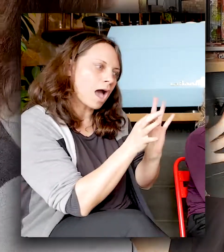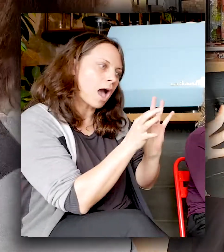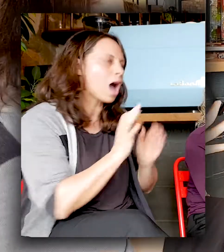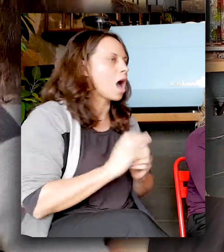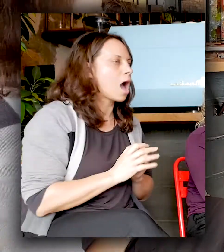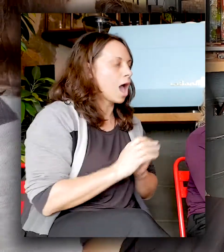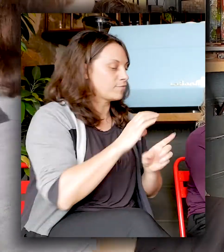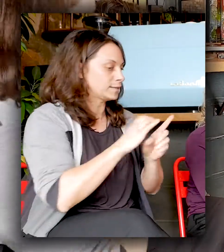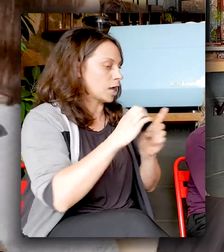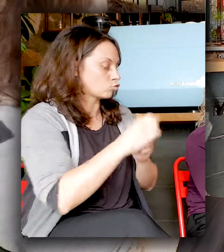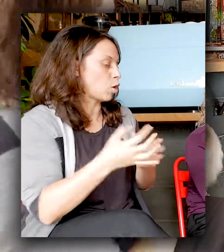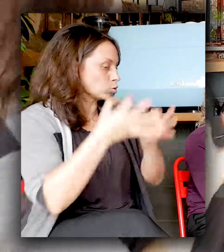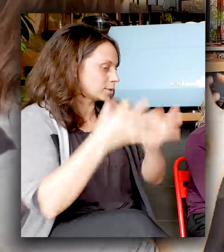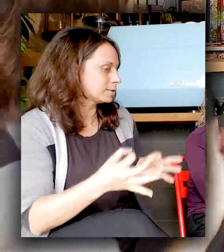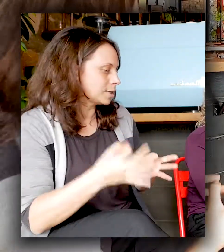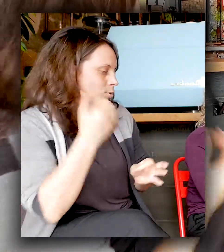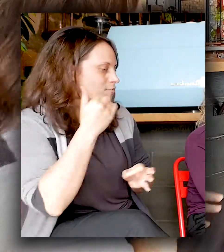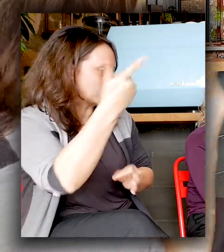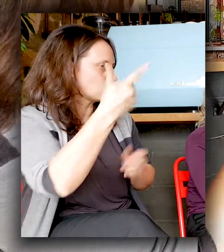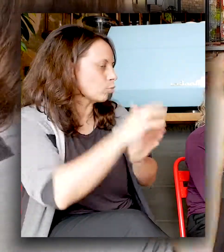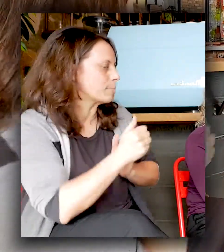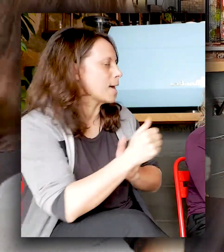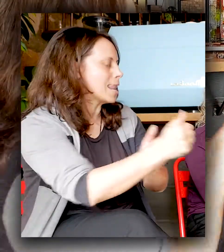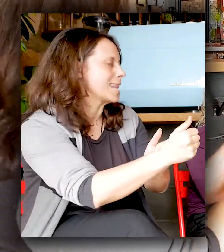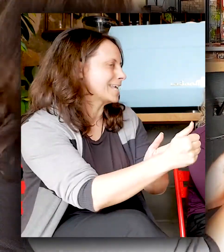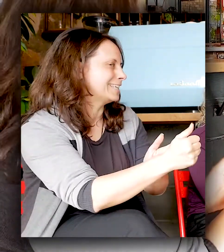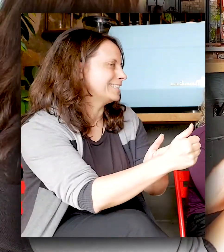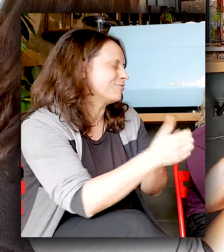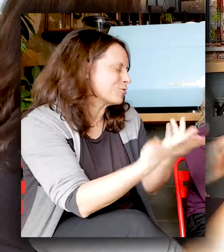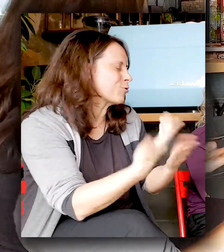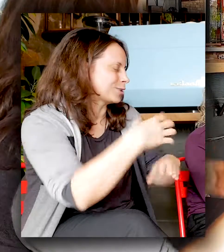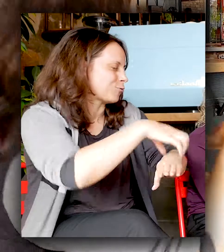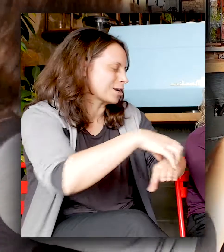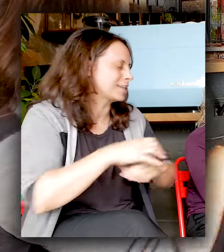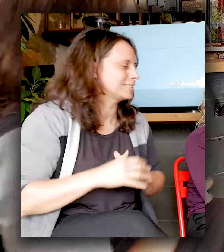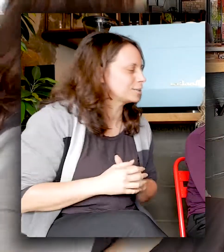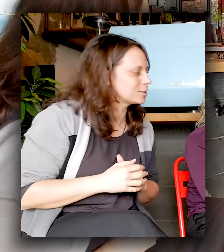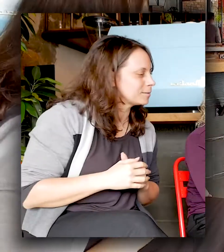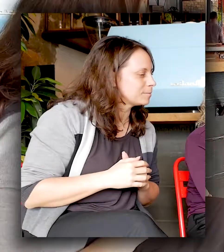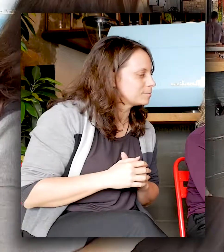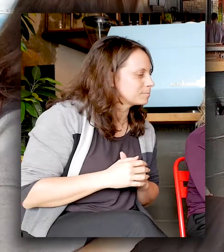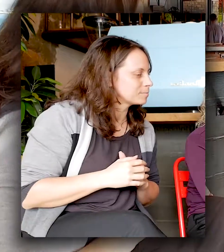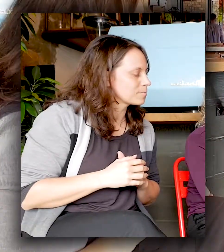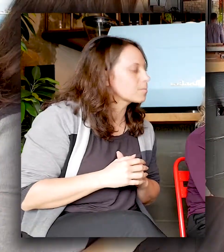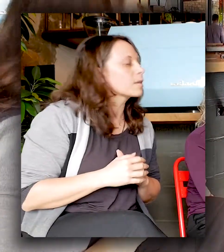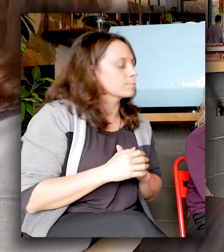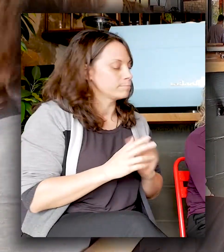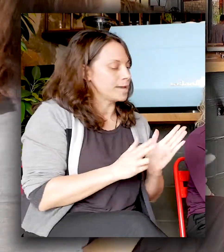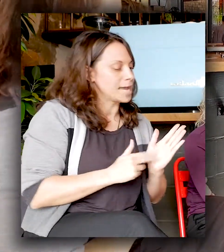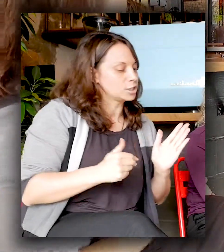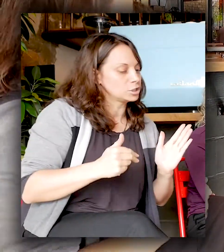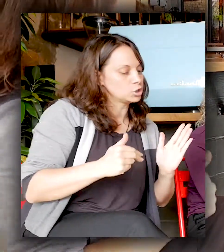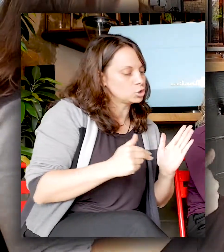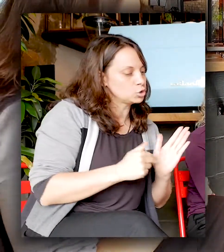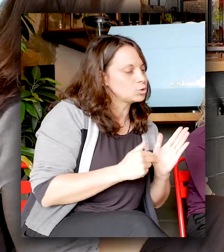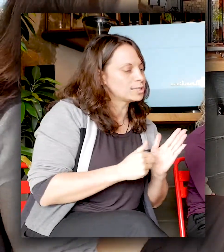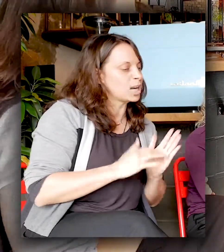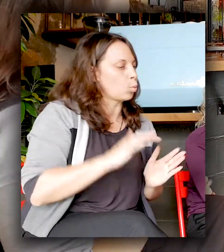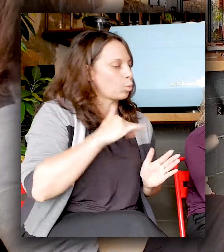makes those, so that's where Victoria takes the lead in the organisation. I think there's definitely a need in New Zealand for New Zealand sign language tutors, which is a gap